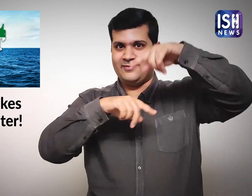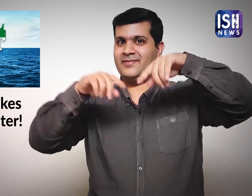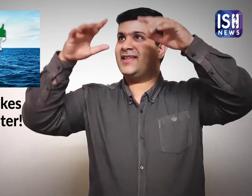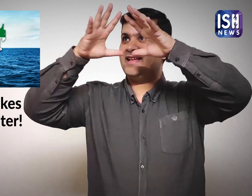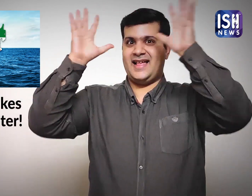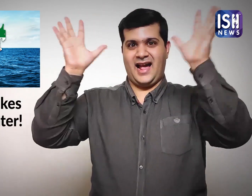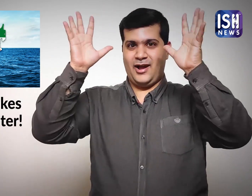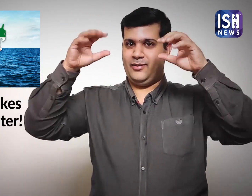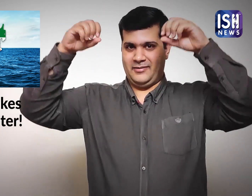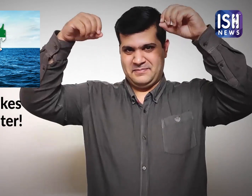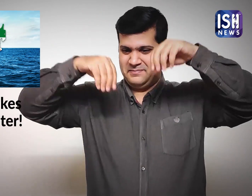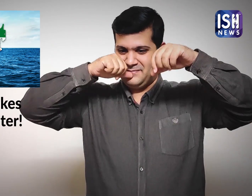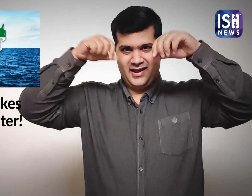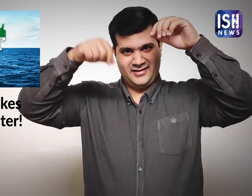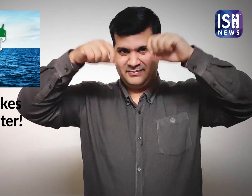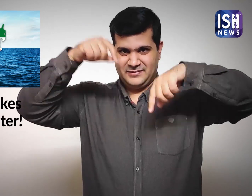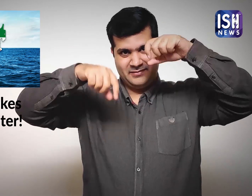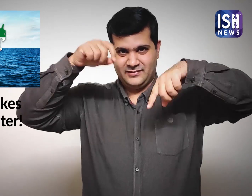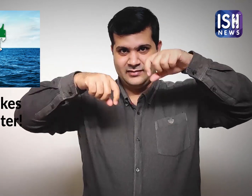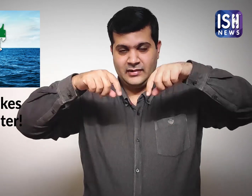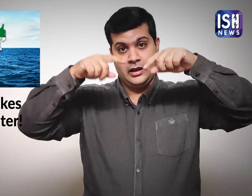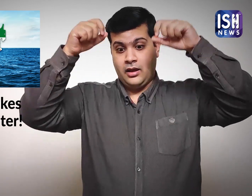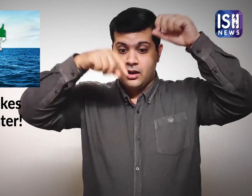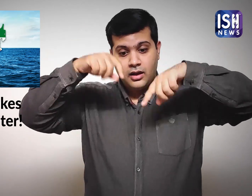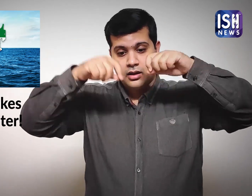The rain water would go to the ocean and become salty.